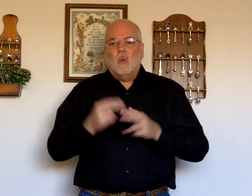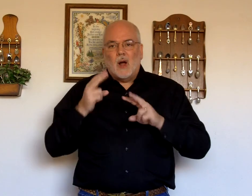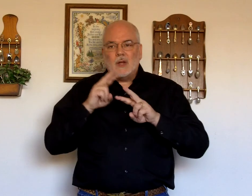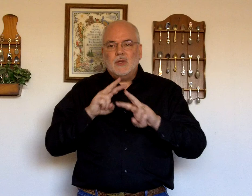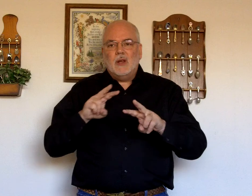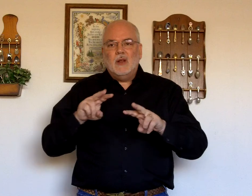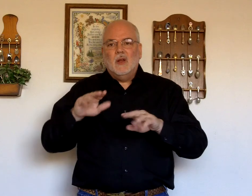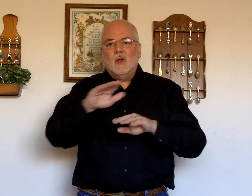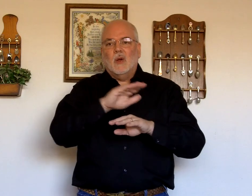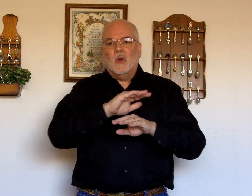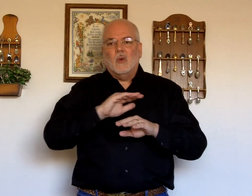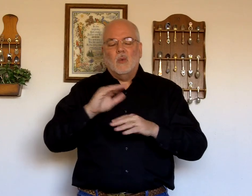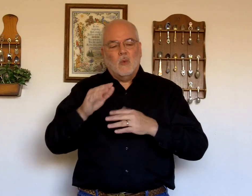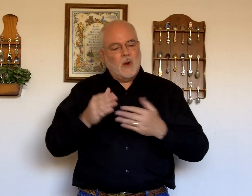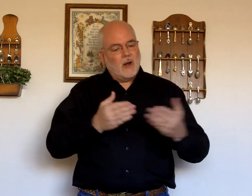Watching. Wherever.